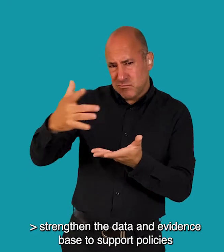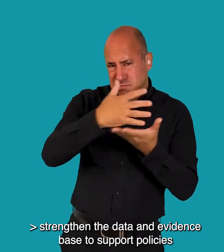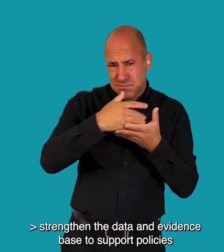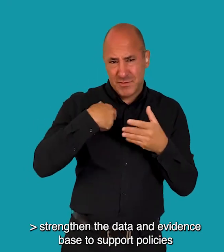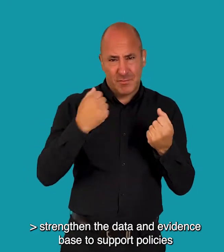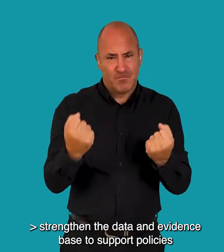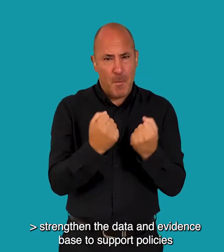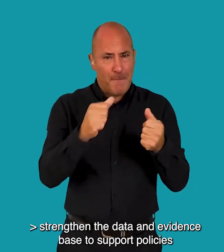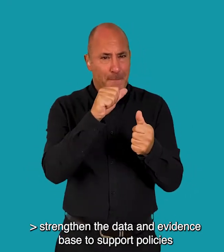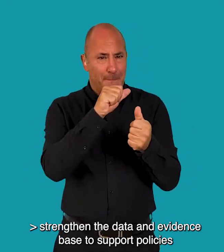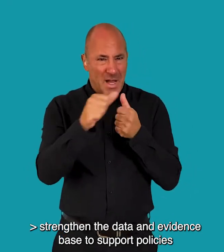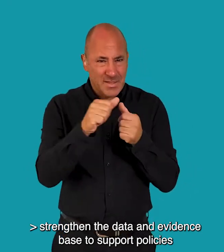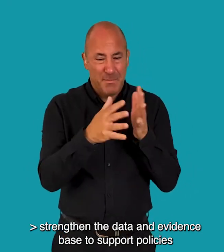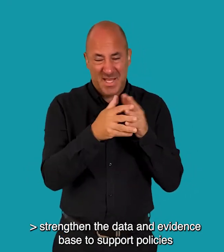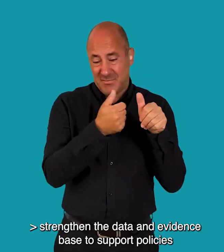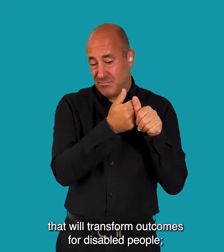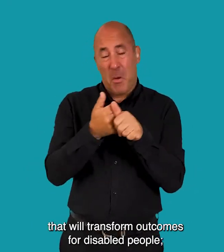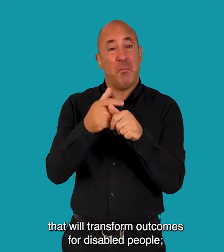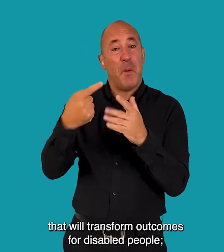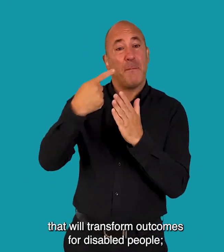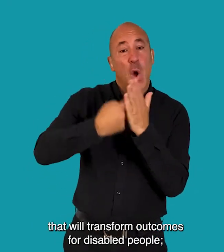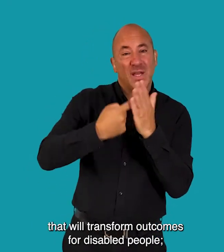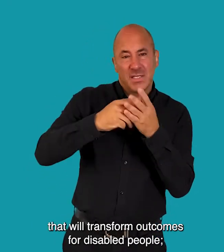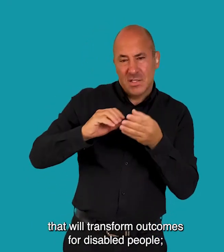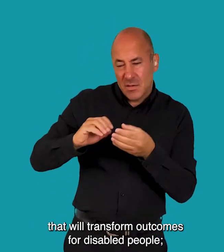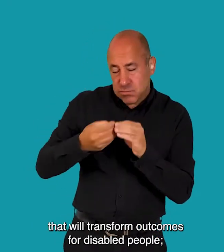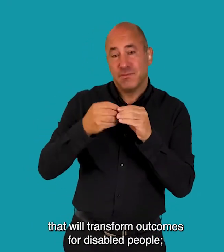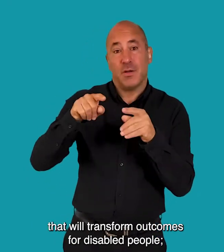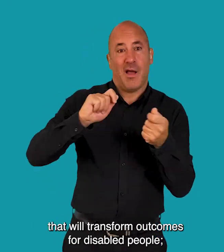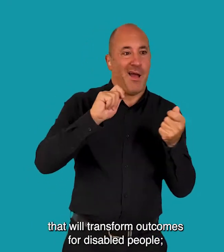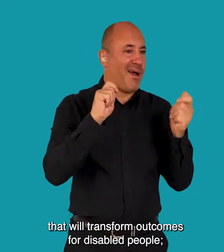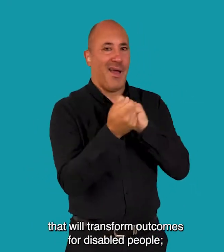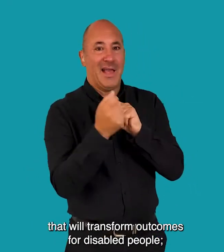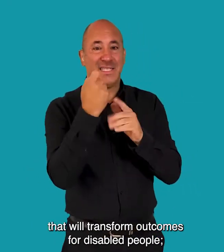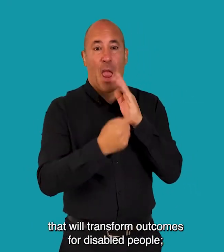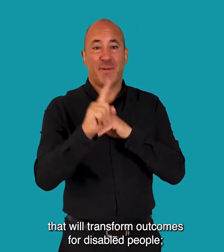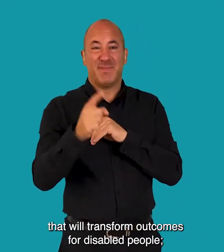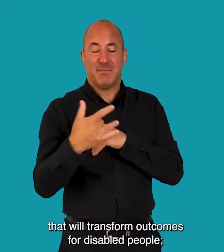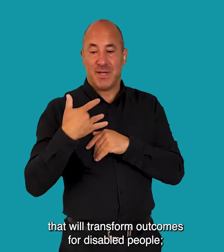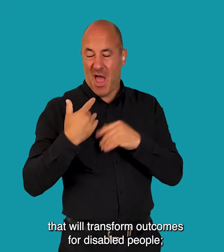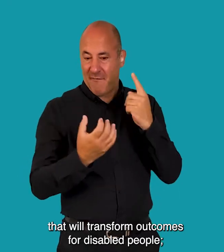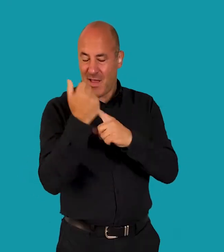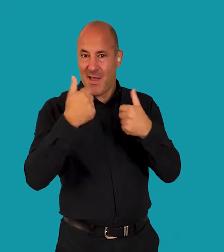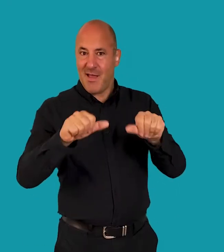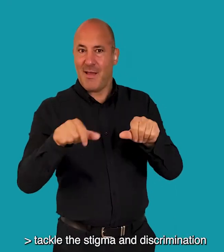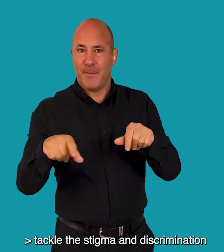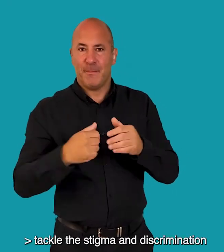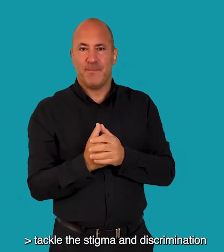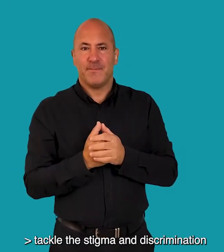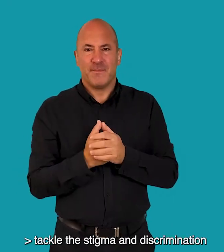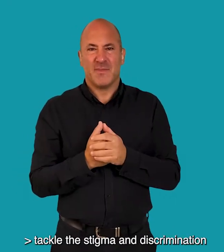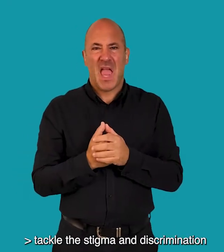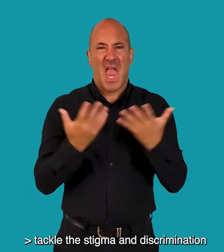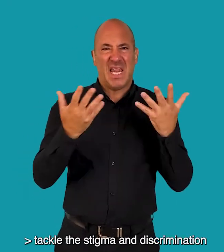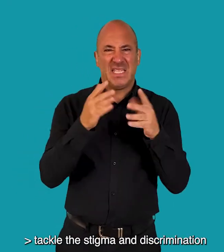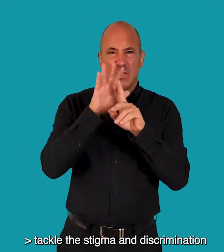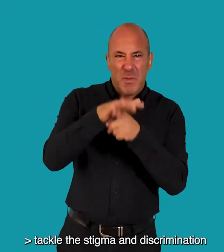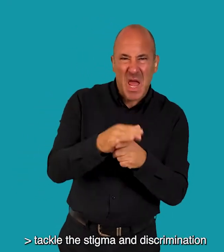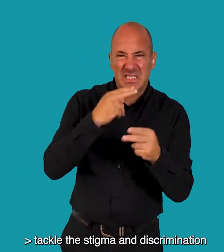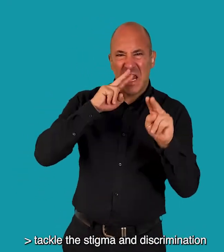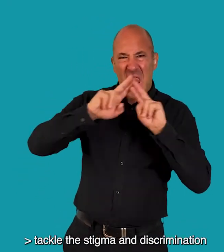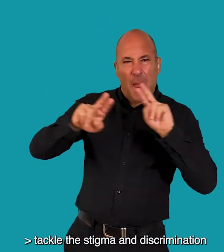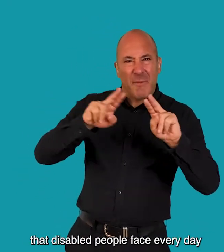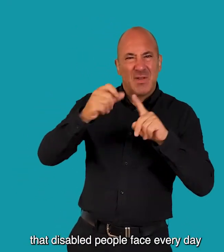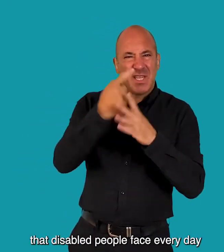and evidence base to support policies that would transform outcomes for disabled people Tackle the stigma and